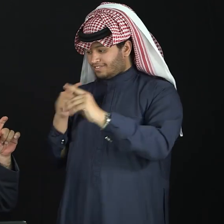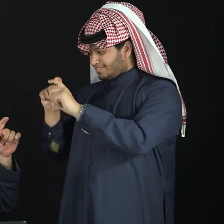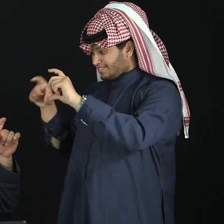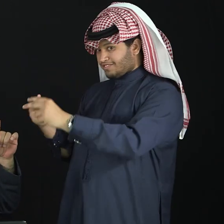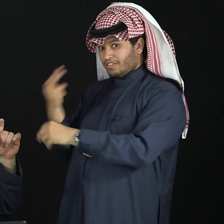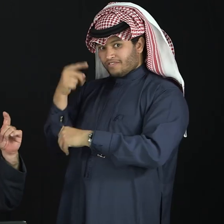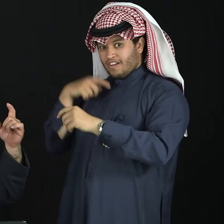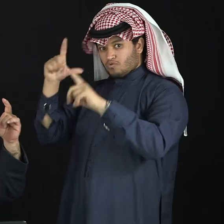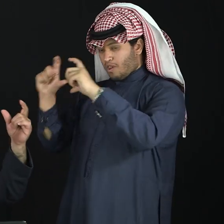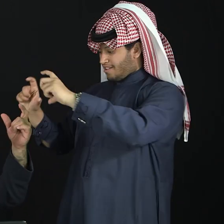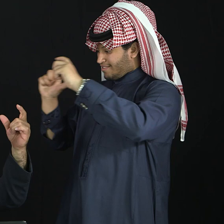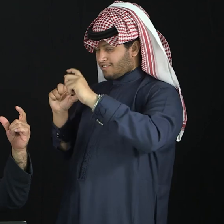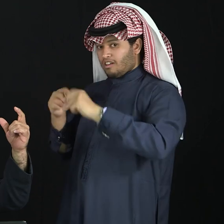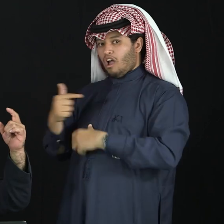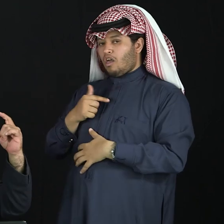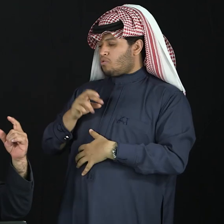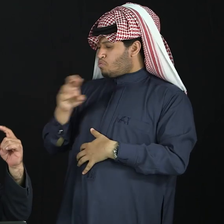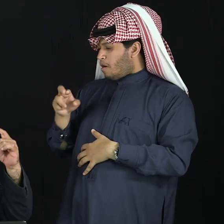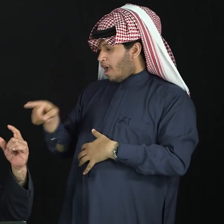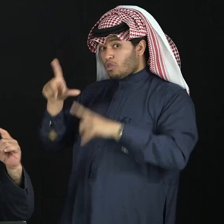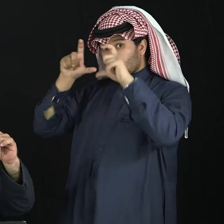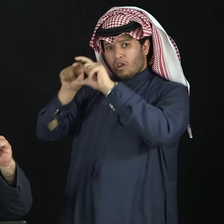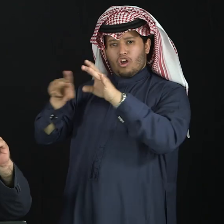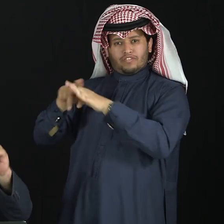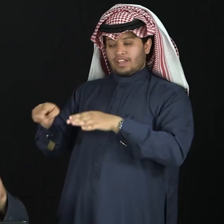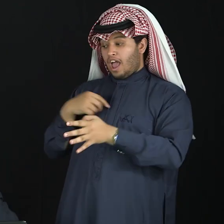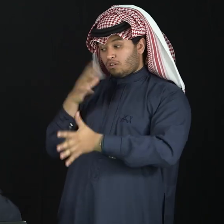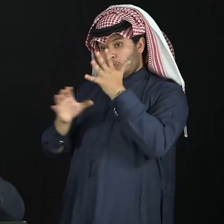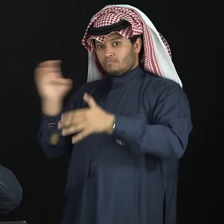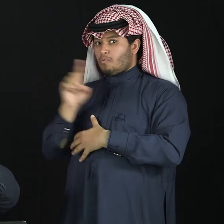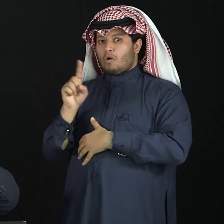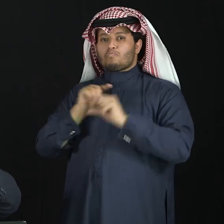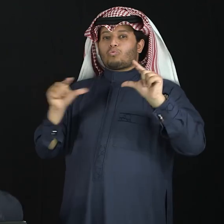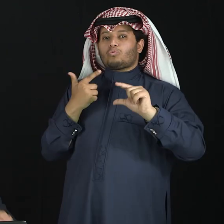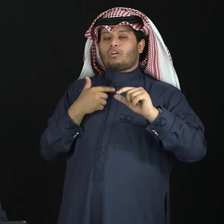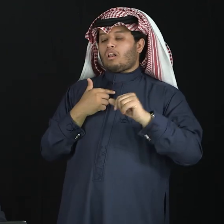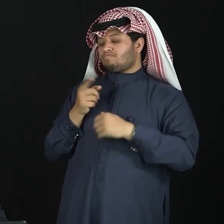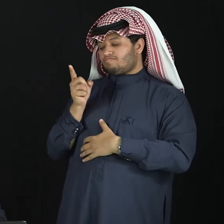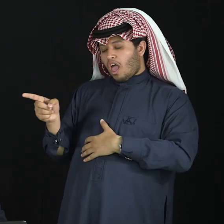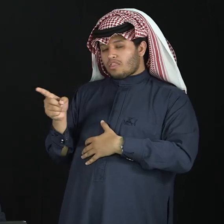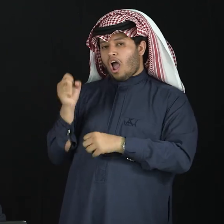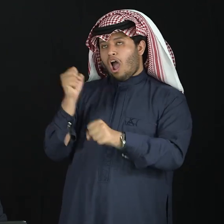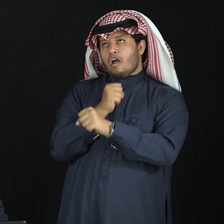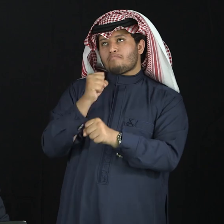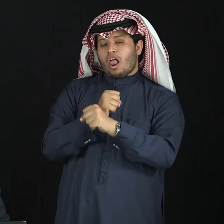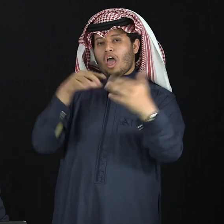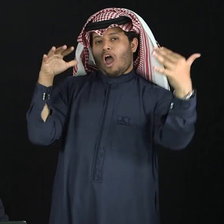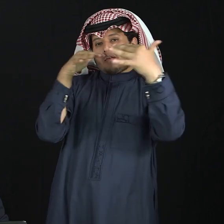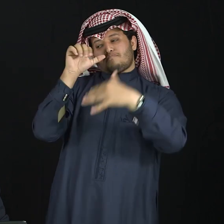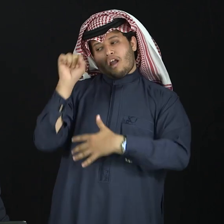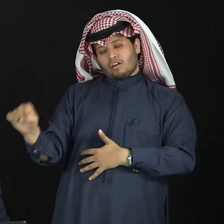the forehead of the deaf student, yes, and I say to him, I